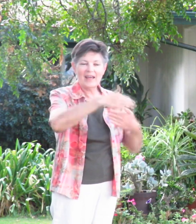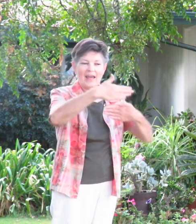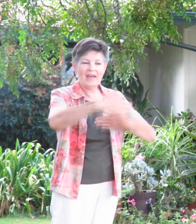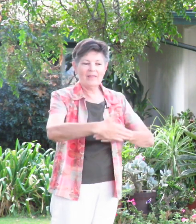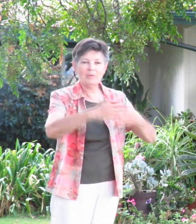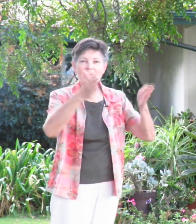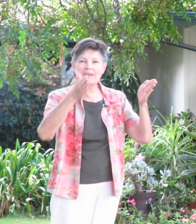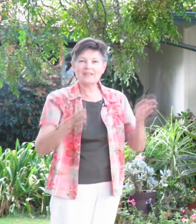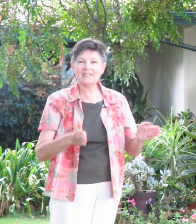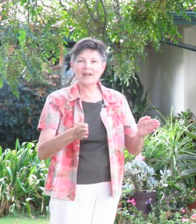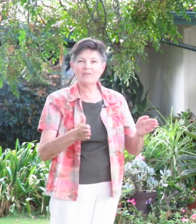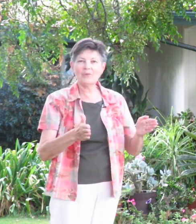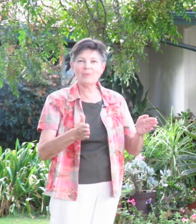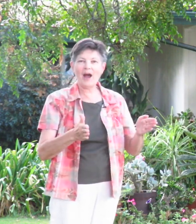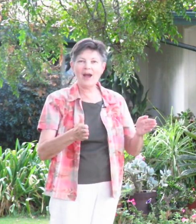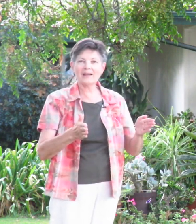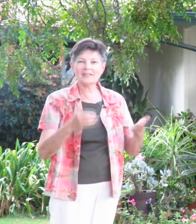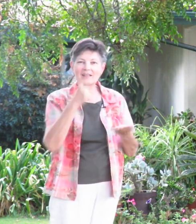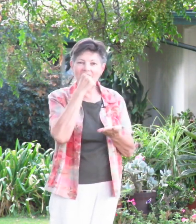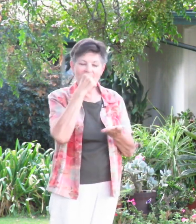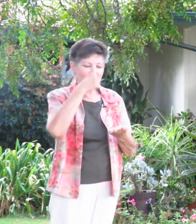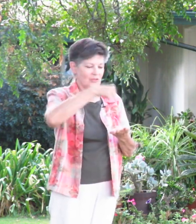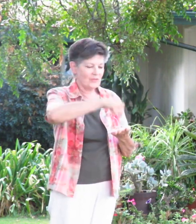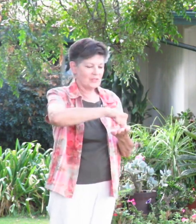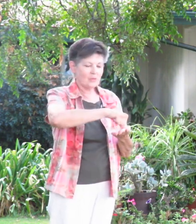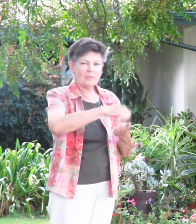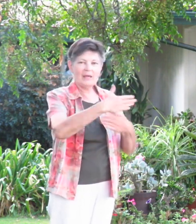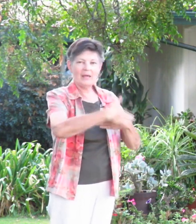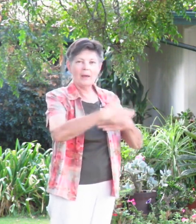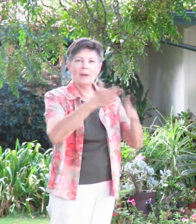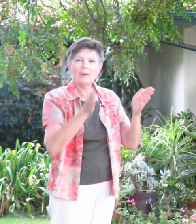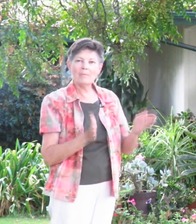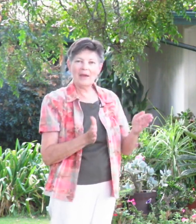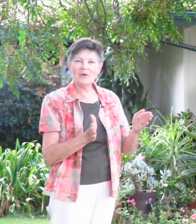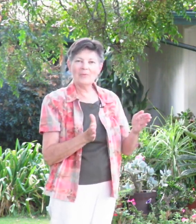And then we make the sign for box. So this would be mailbox.